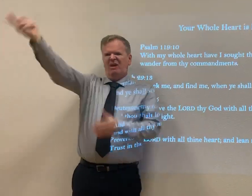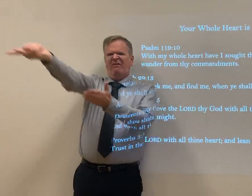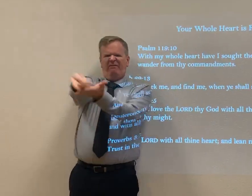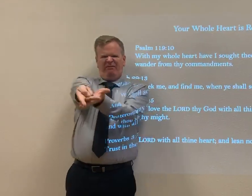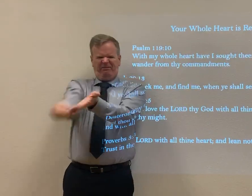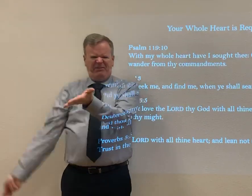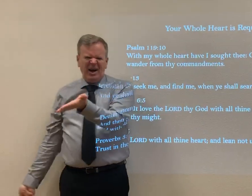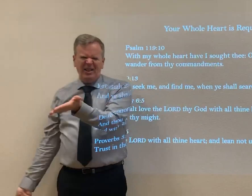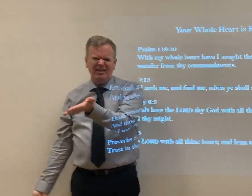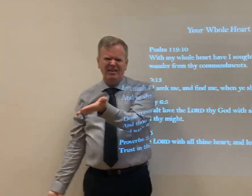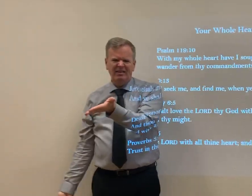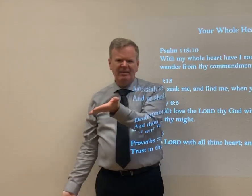doing. That's when you fail.